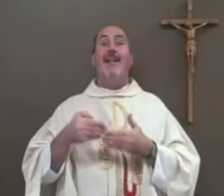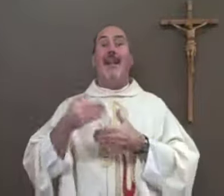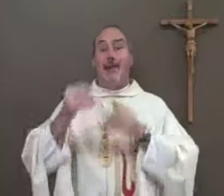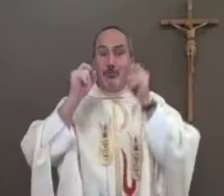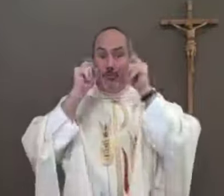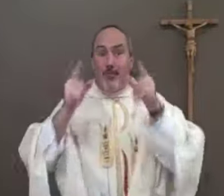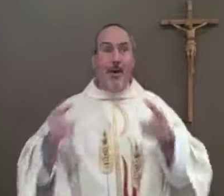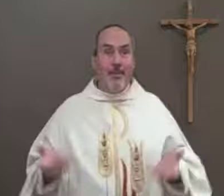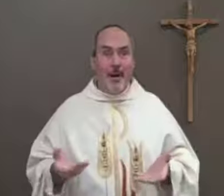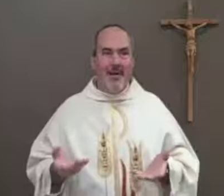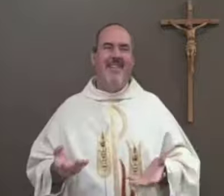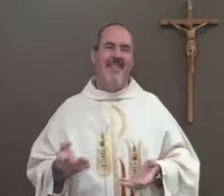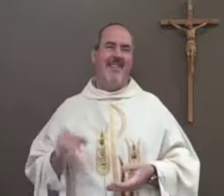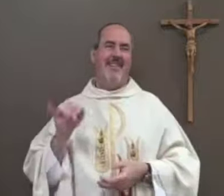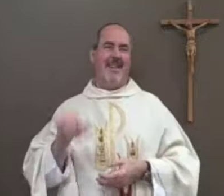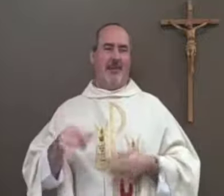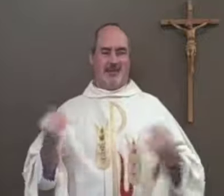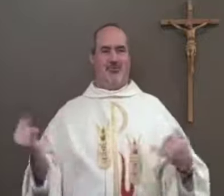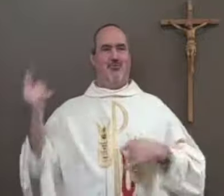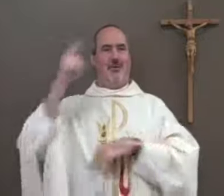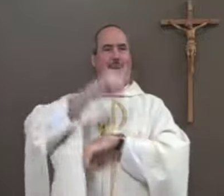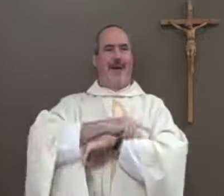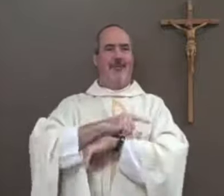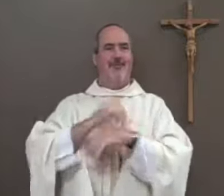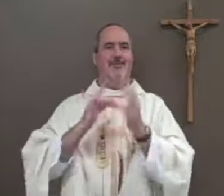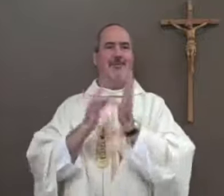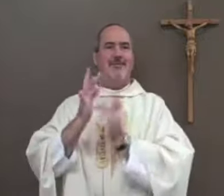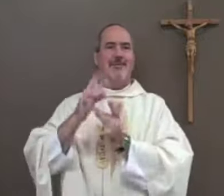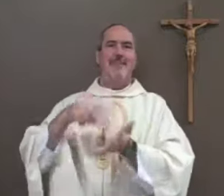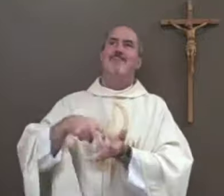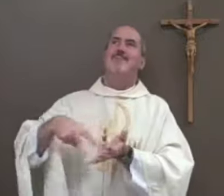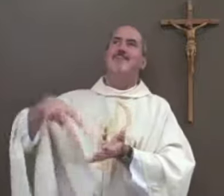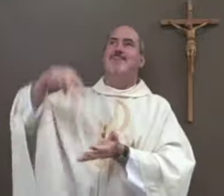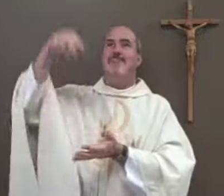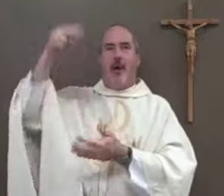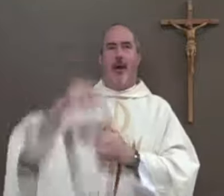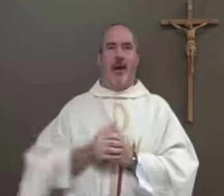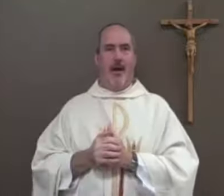Then the next surprise was today, the Ascension.